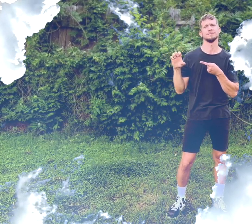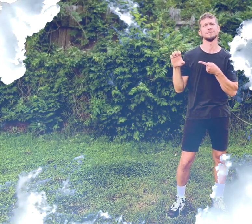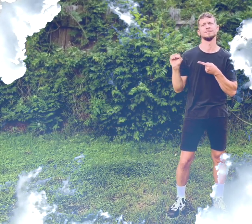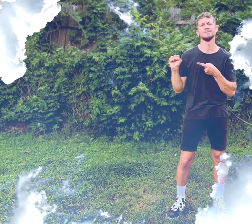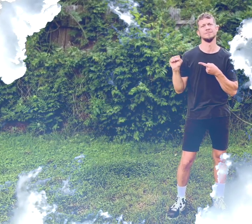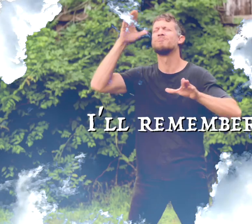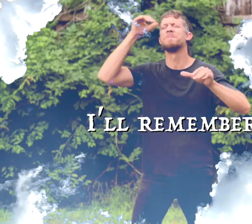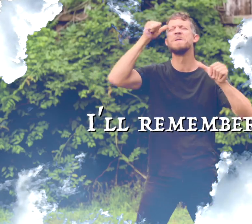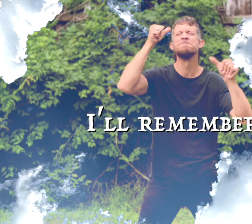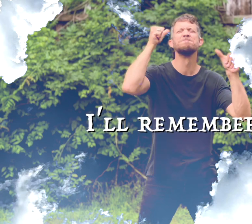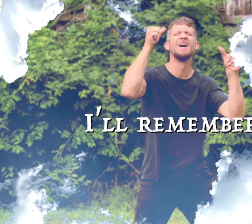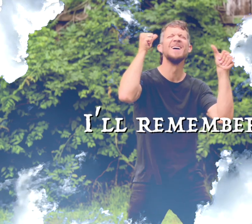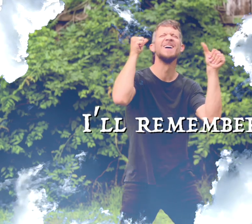I'll remember